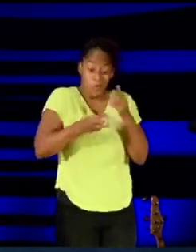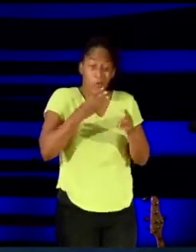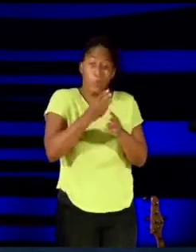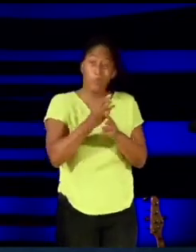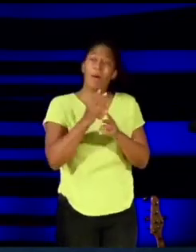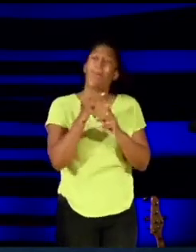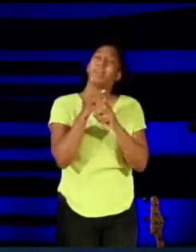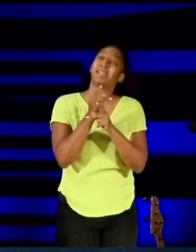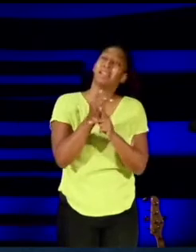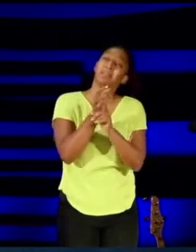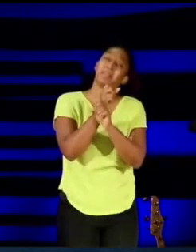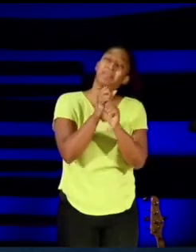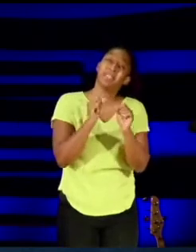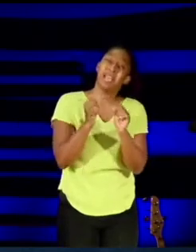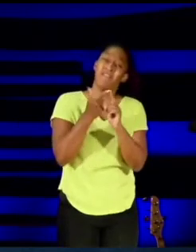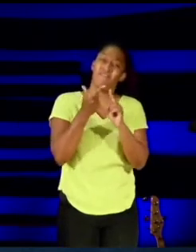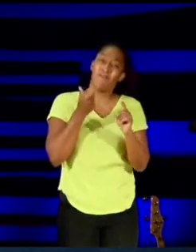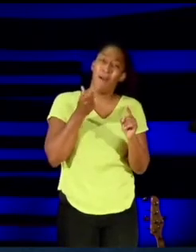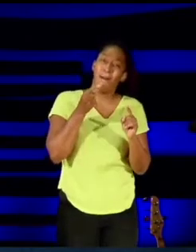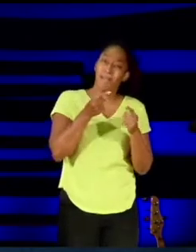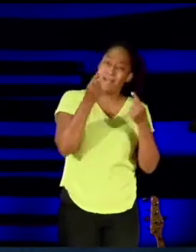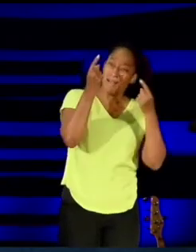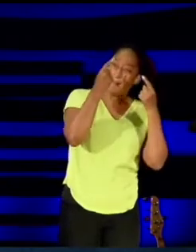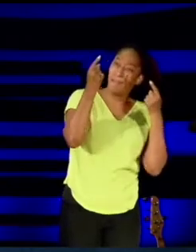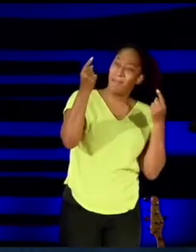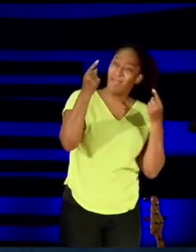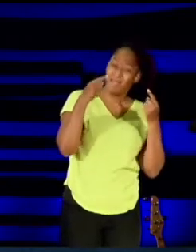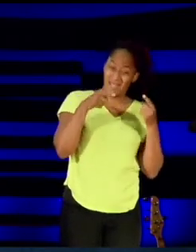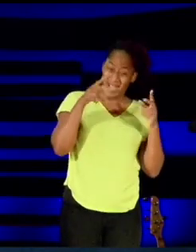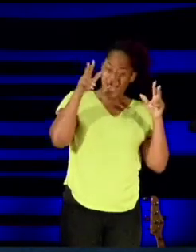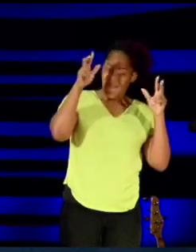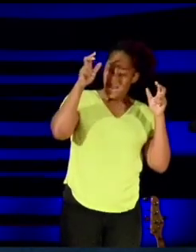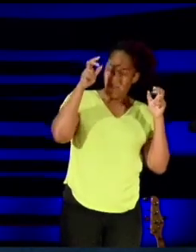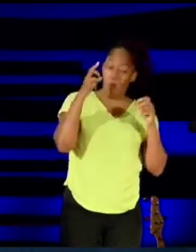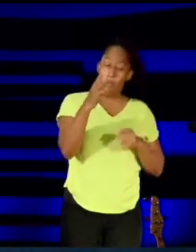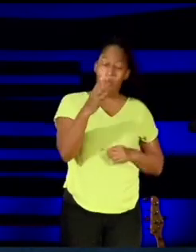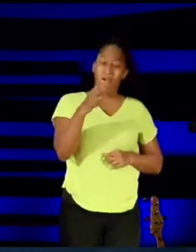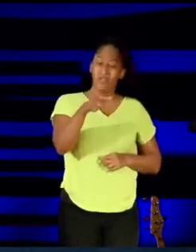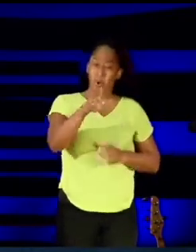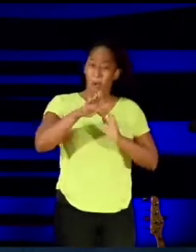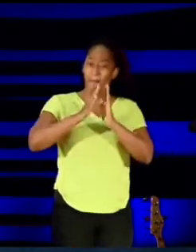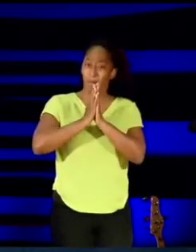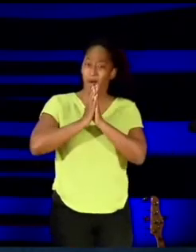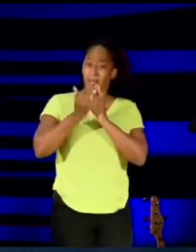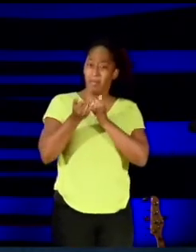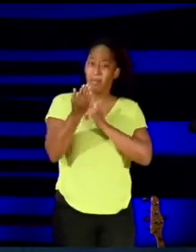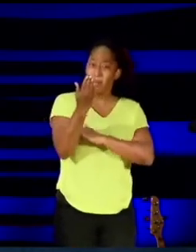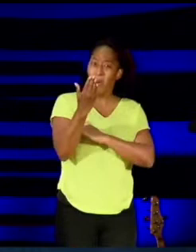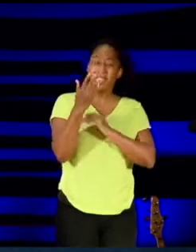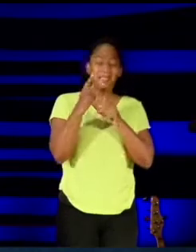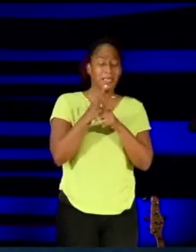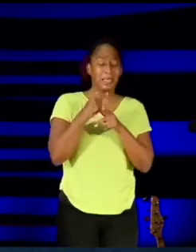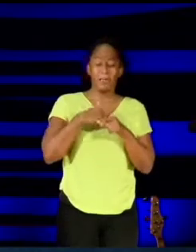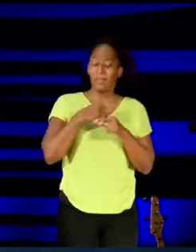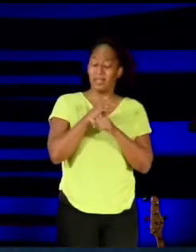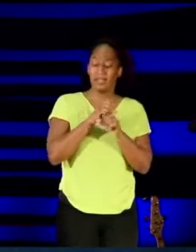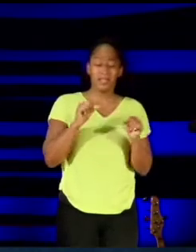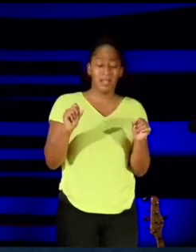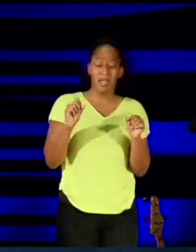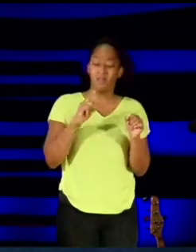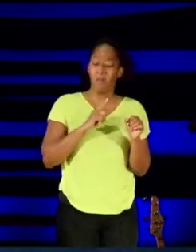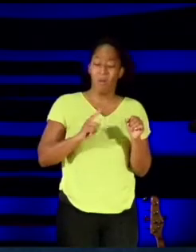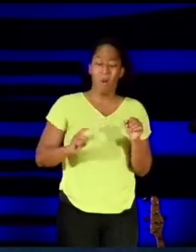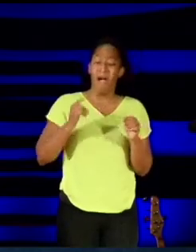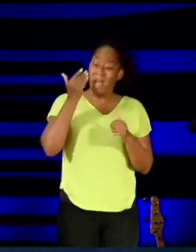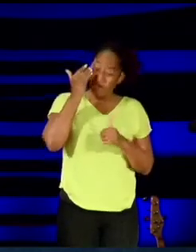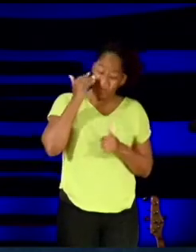And I just have a feeling that's your prayer this morning. Just keep me safe, Lord. Yeah, yeah, I know I'll have to face some challenges but just